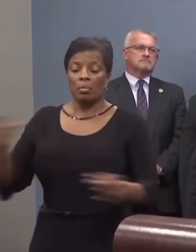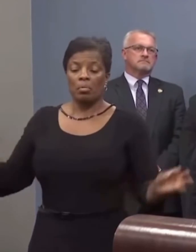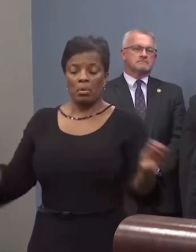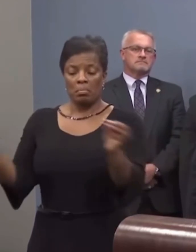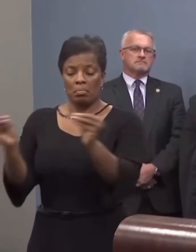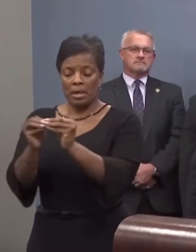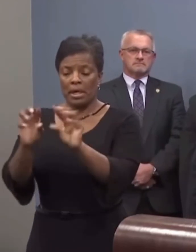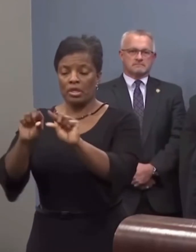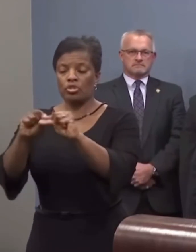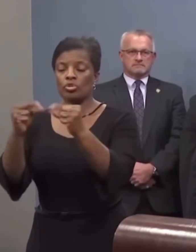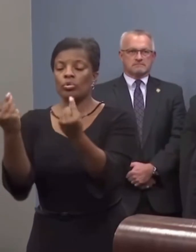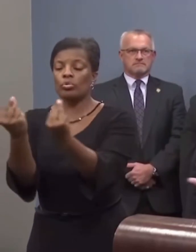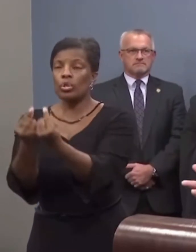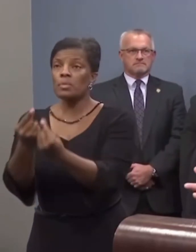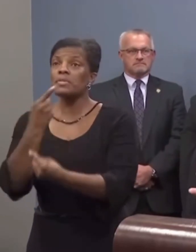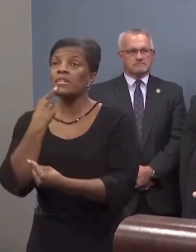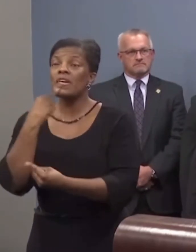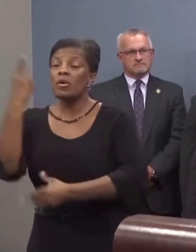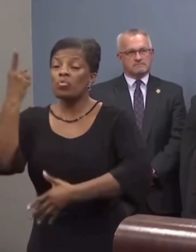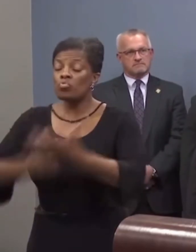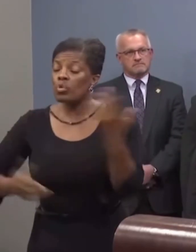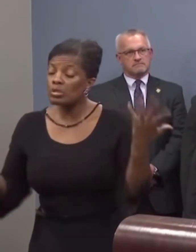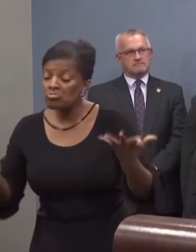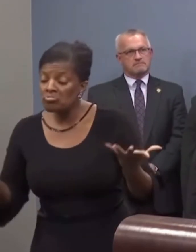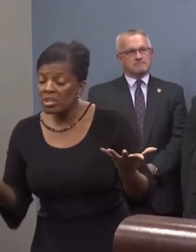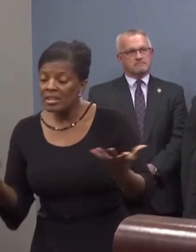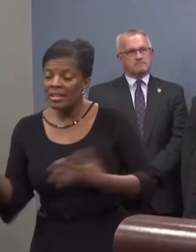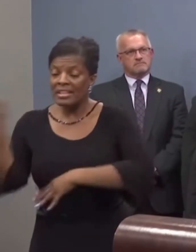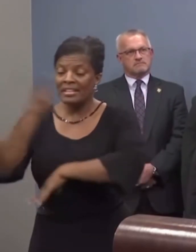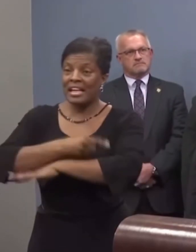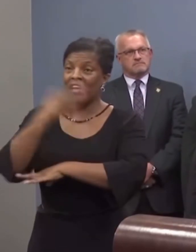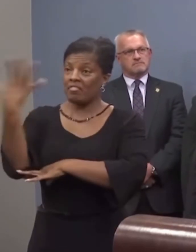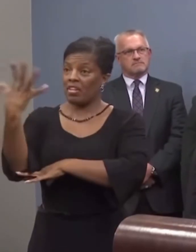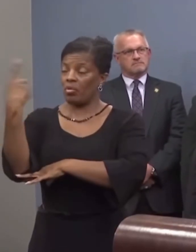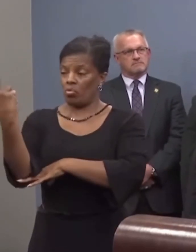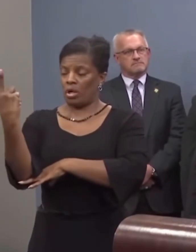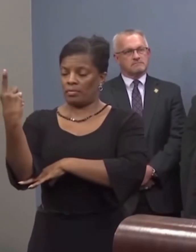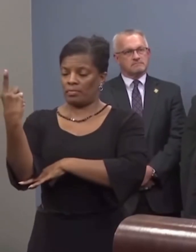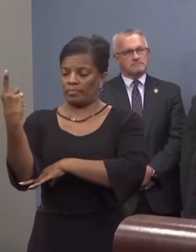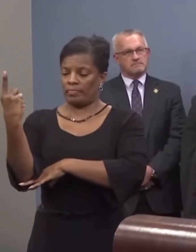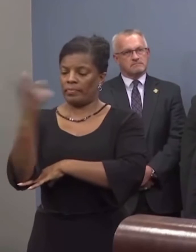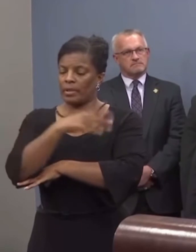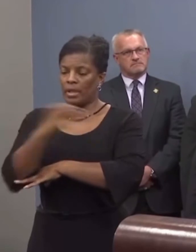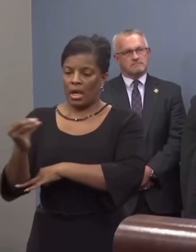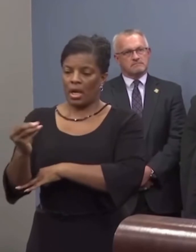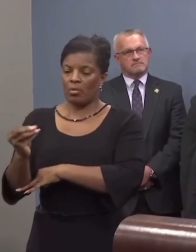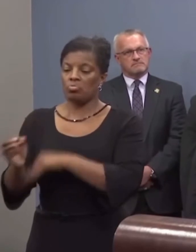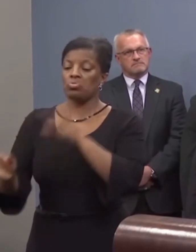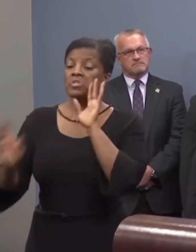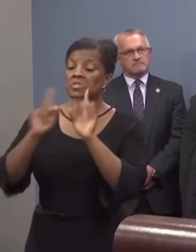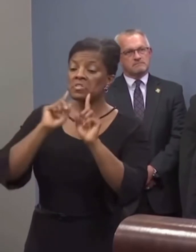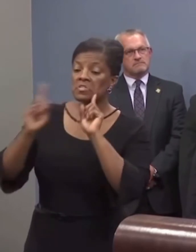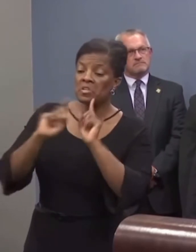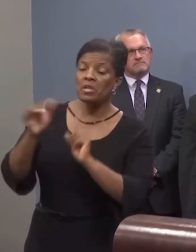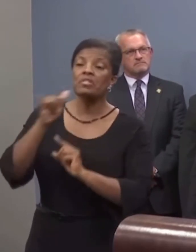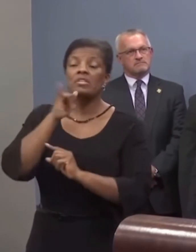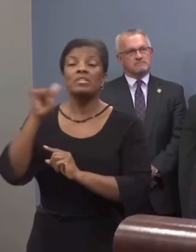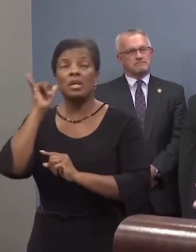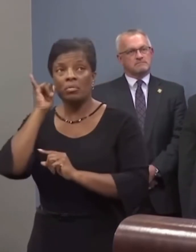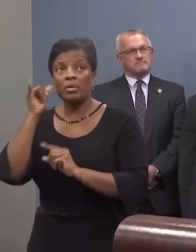and we would say, what day is it? And today was day 51. And we discussed yesterday. I said, we're going to get a break this